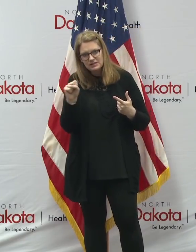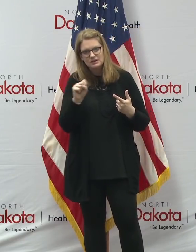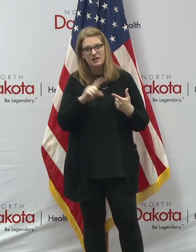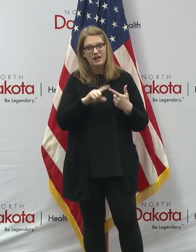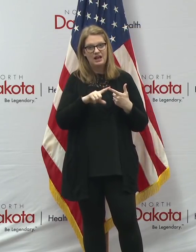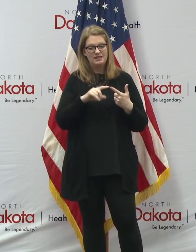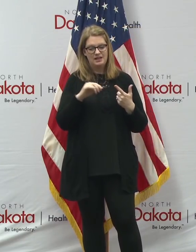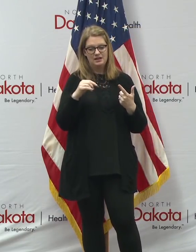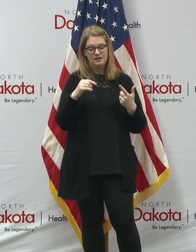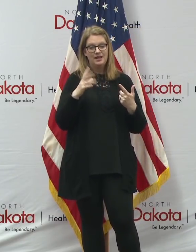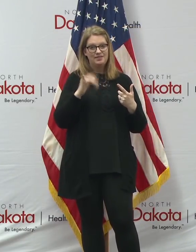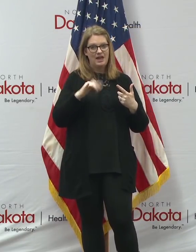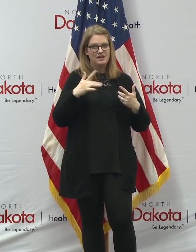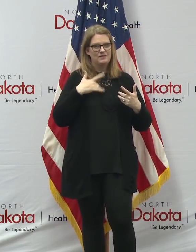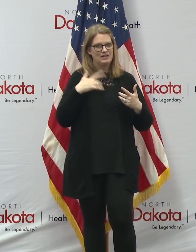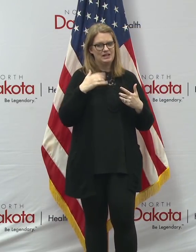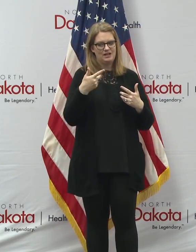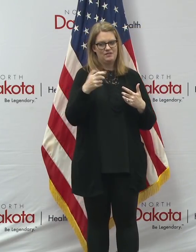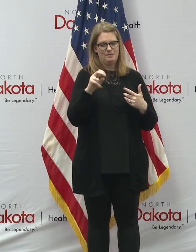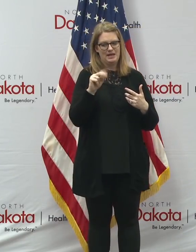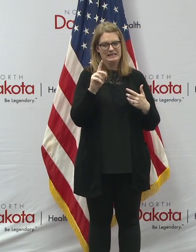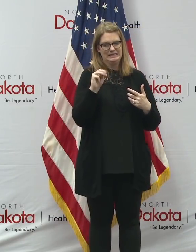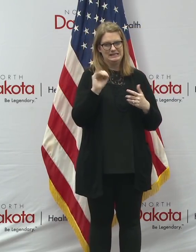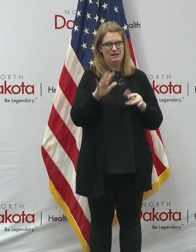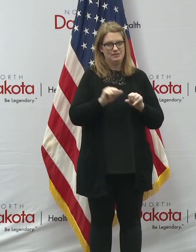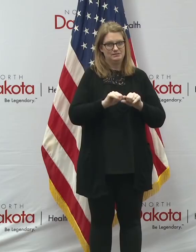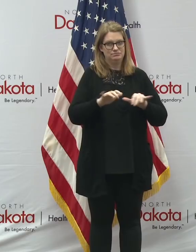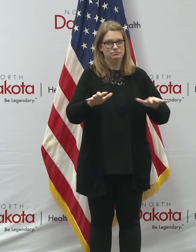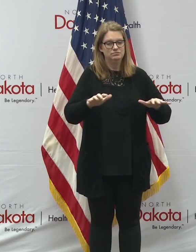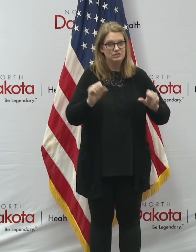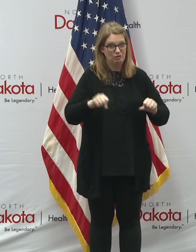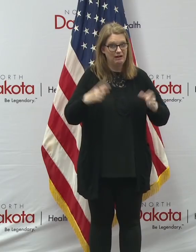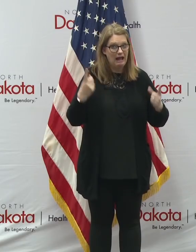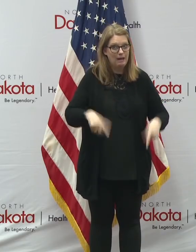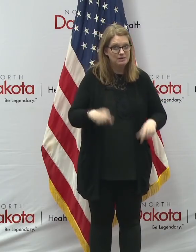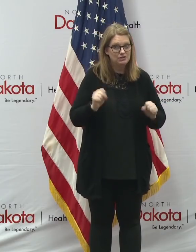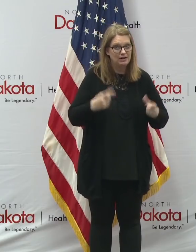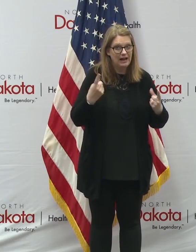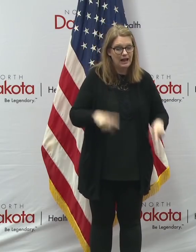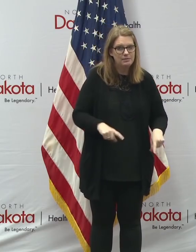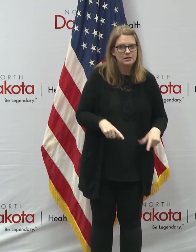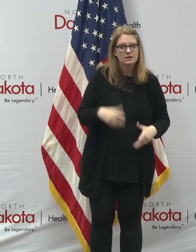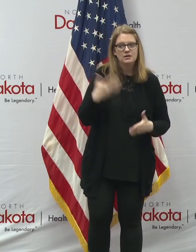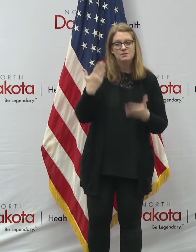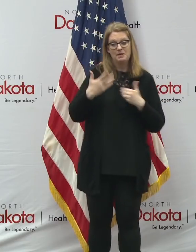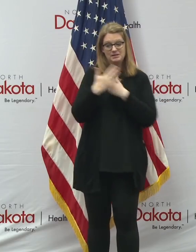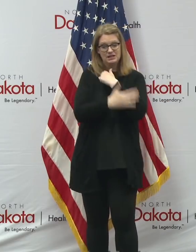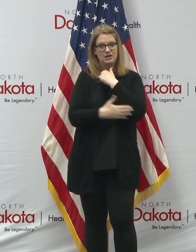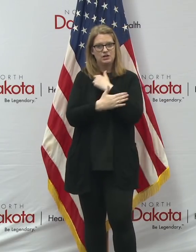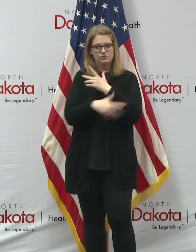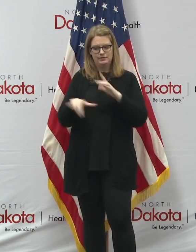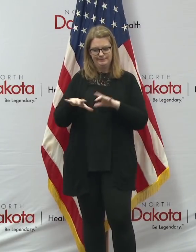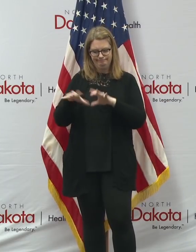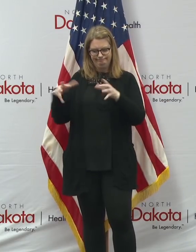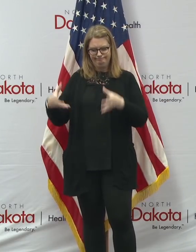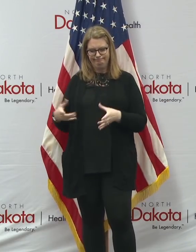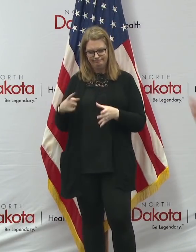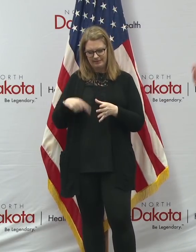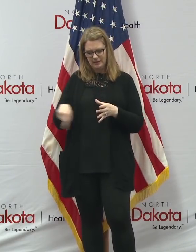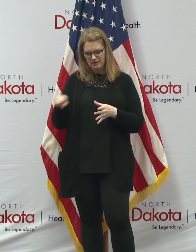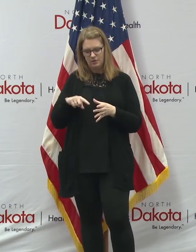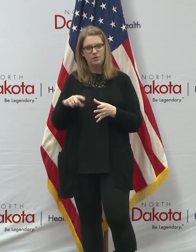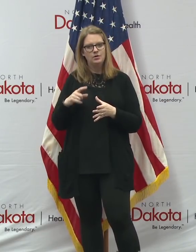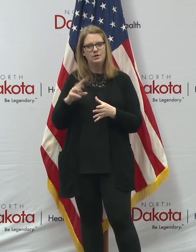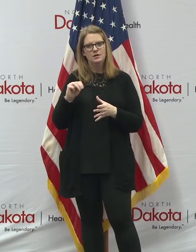pandemic is always there, then, you know, why wouldn't we do as a country do a Manhattan project, uh, if you will, referencing when we